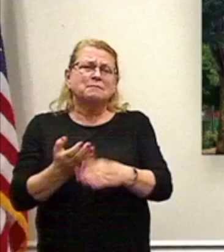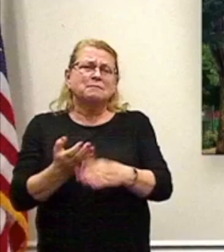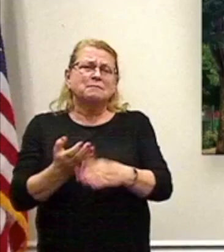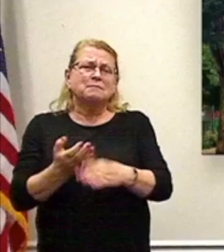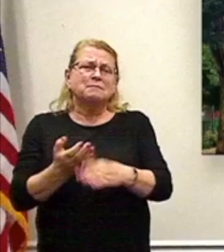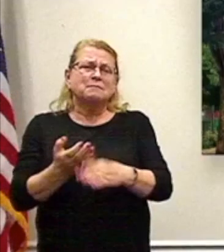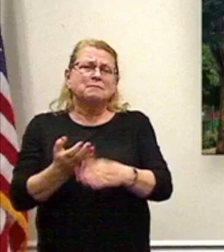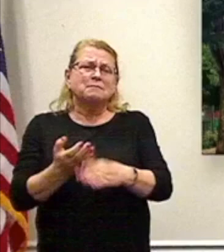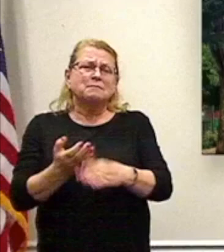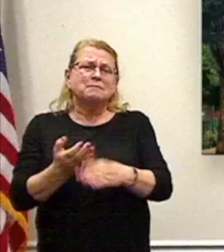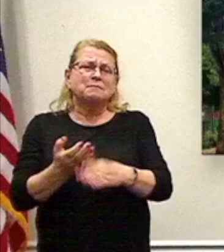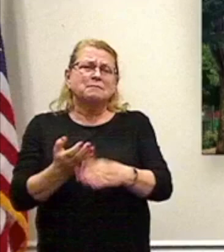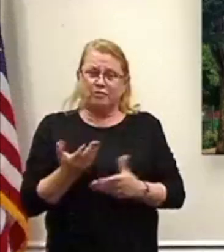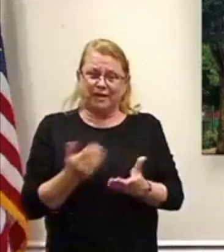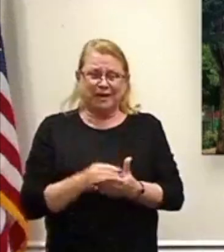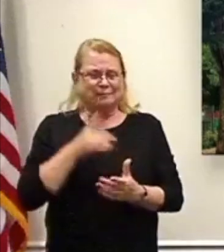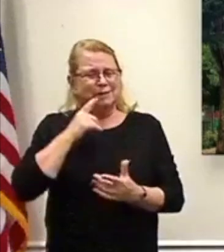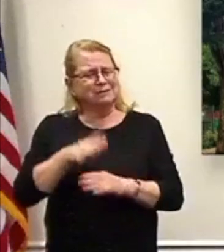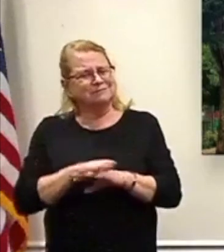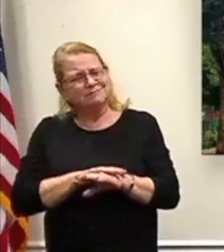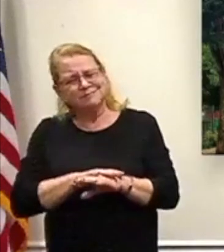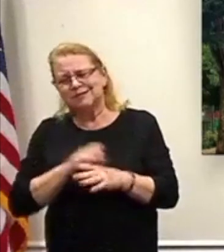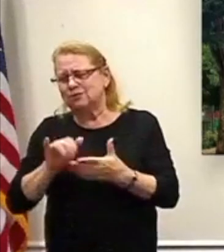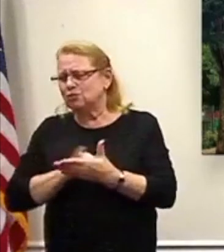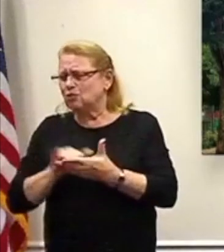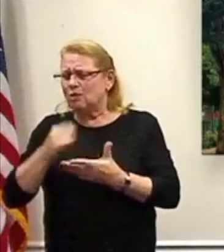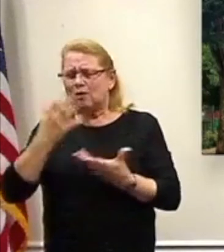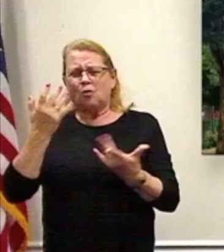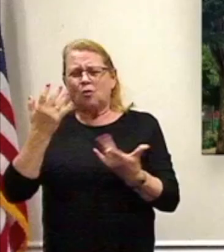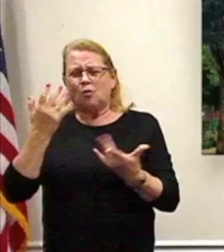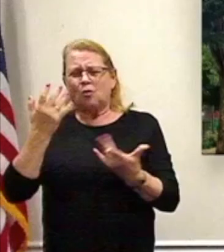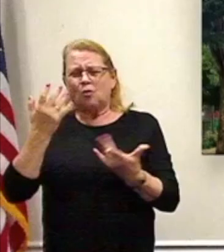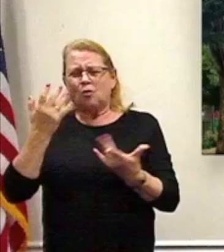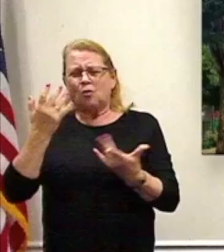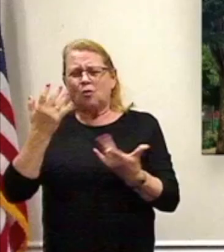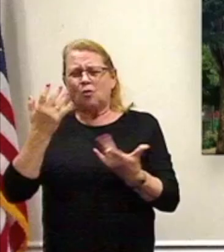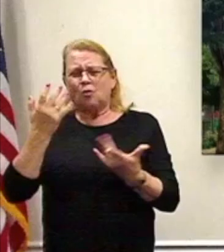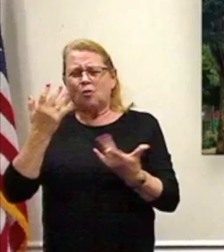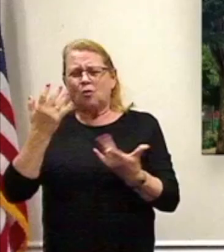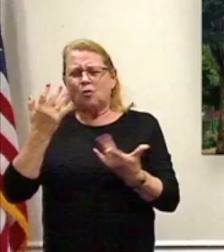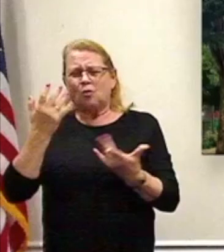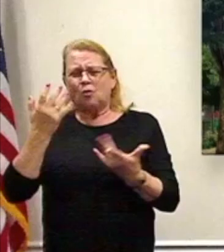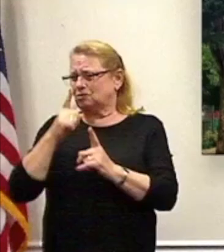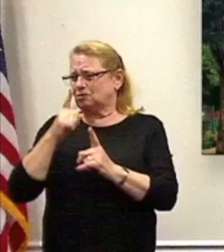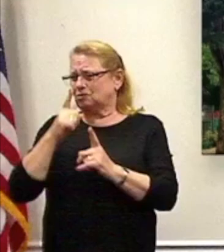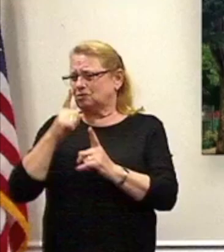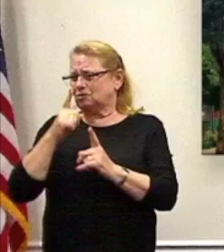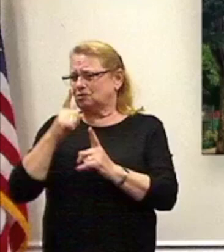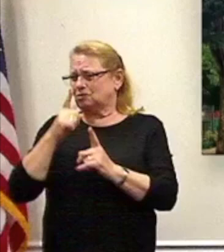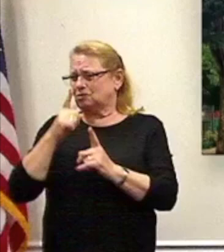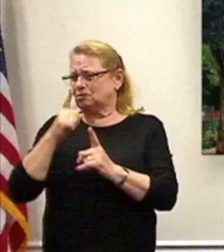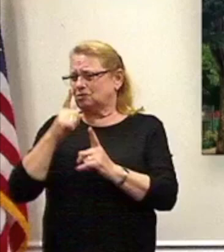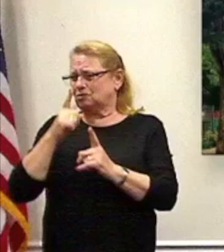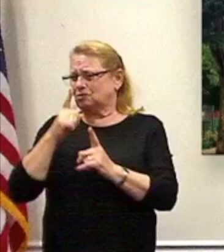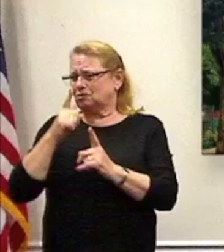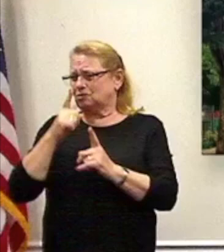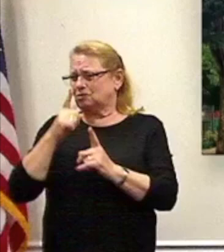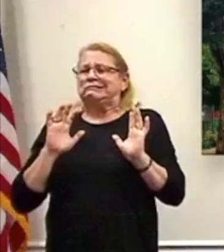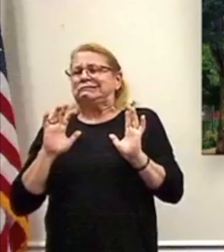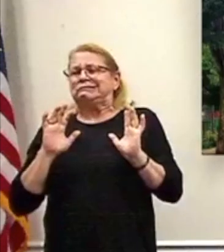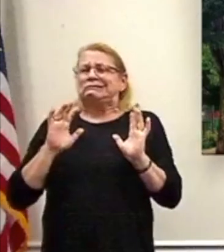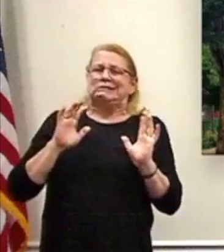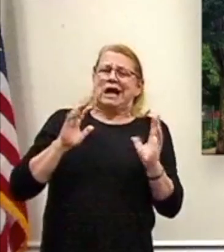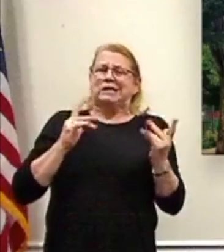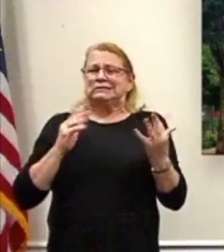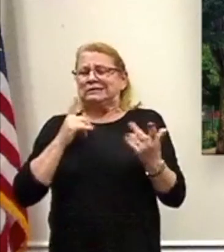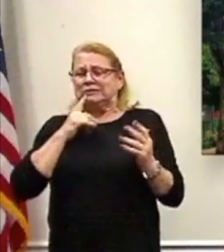sluggish and tough in the state of New York because of the restrictions and, of course, because of people's hesitance to sort of get back to sort of ordinary living, and that's